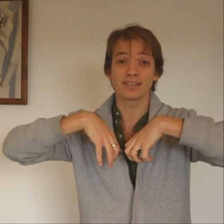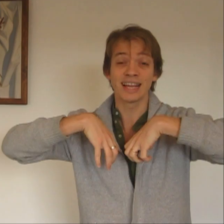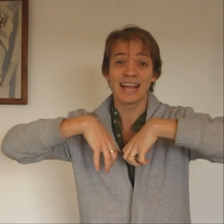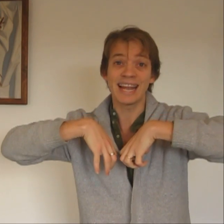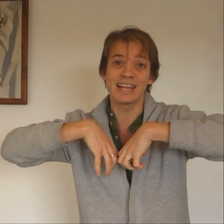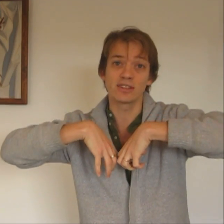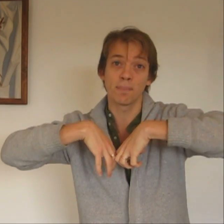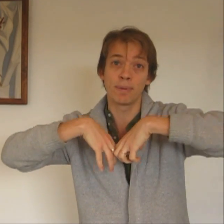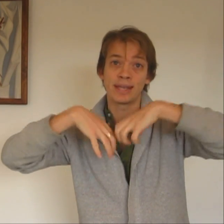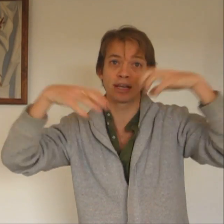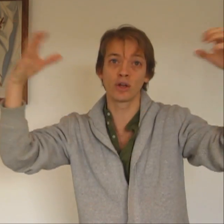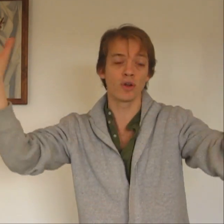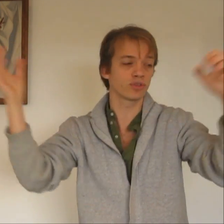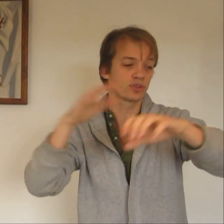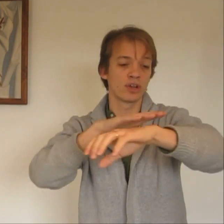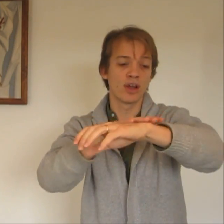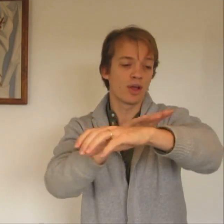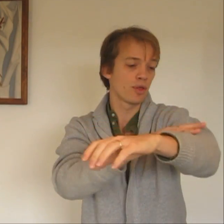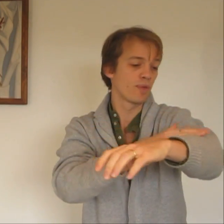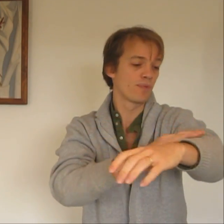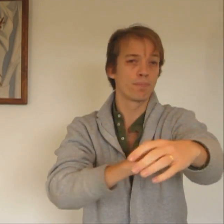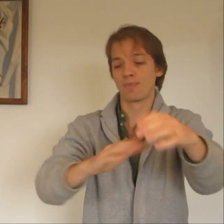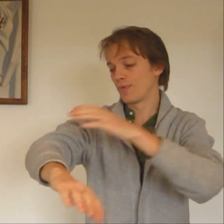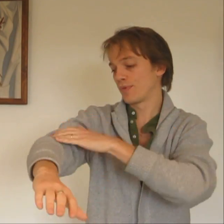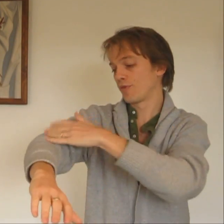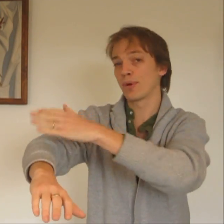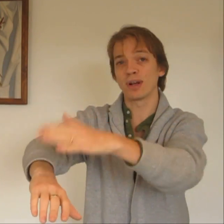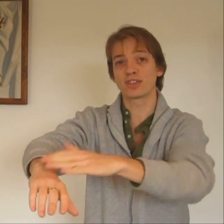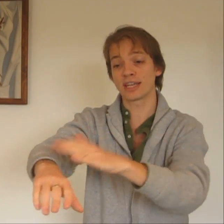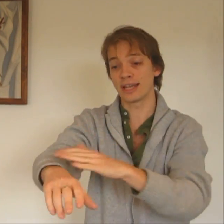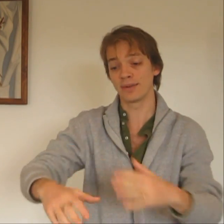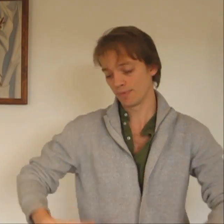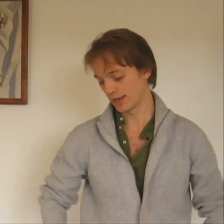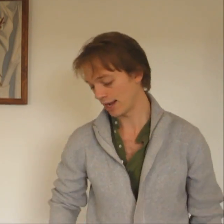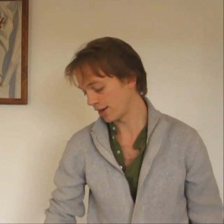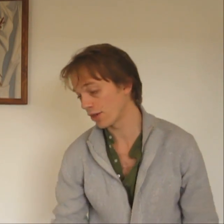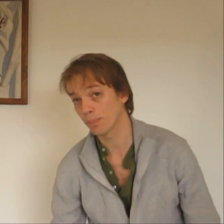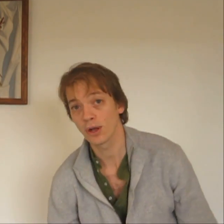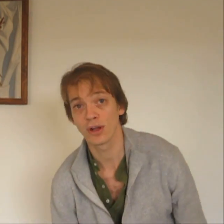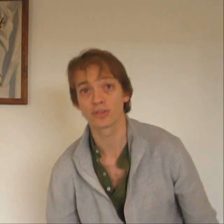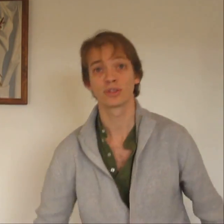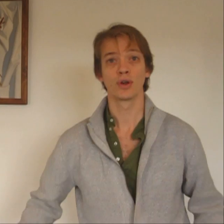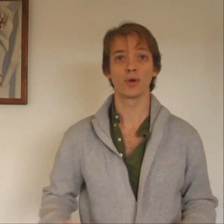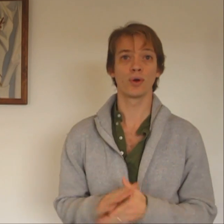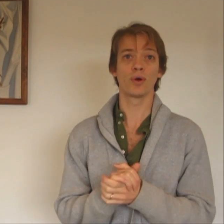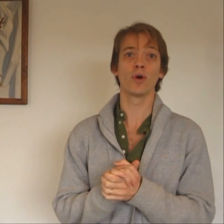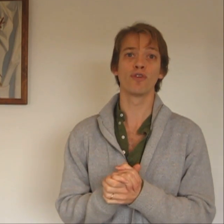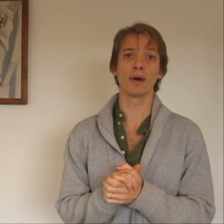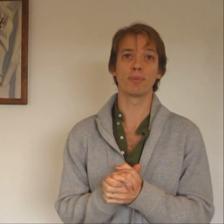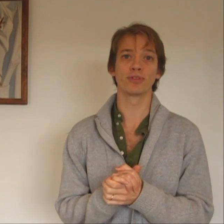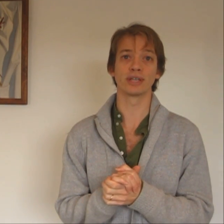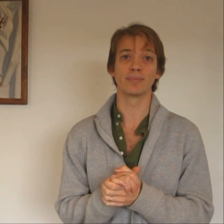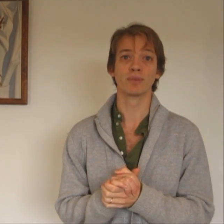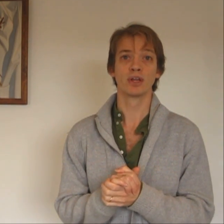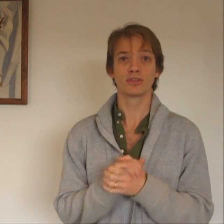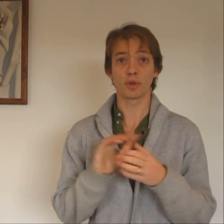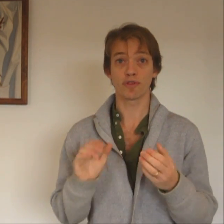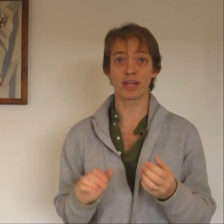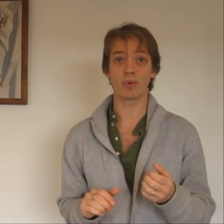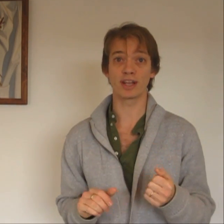heat being lost from my skin and other parts of my body. So three ways